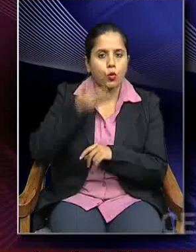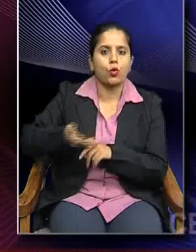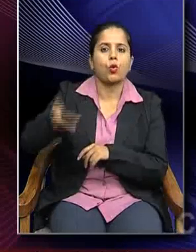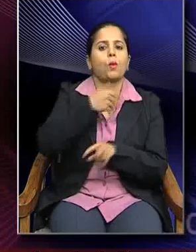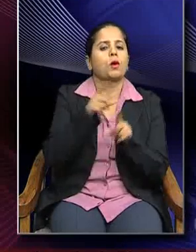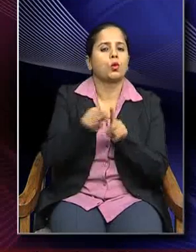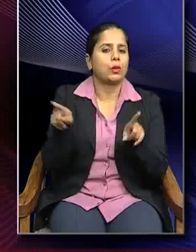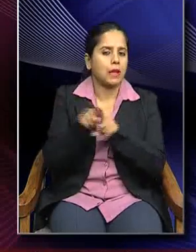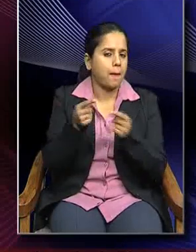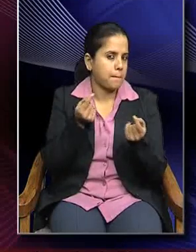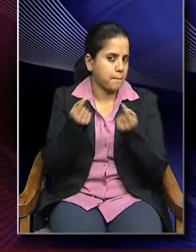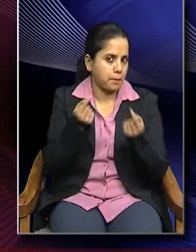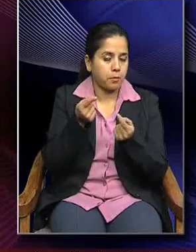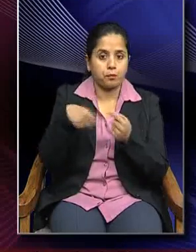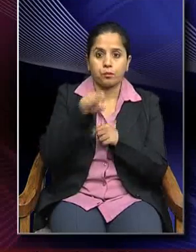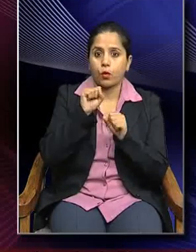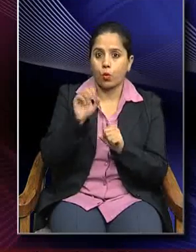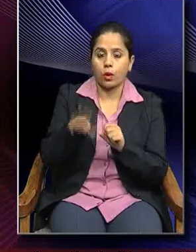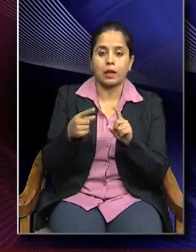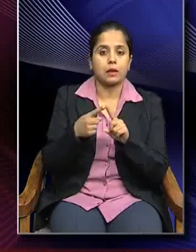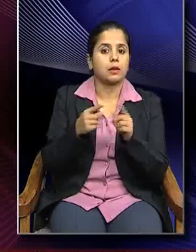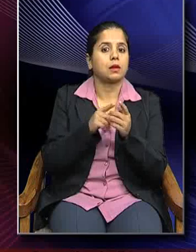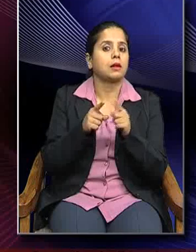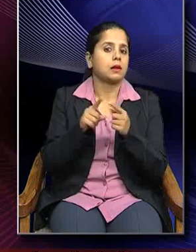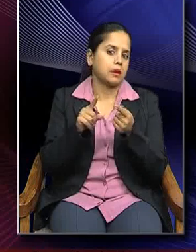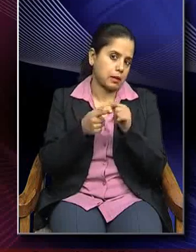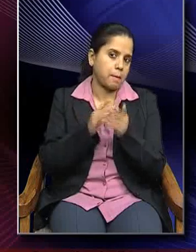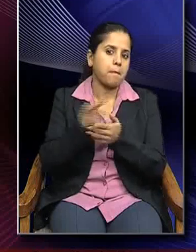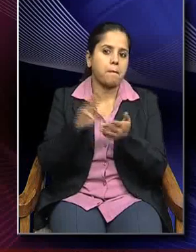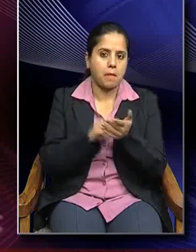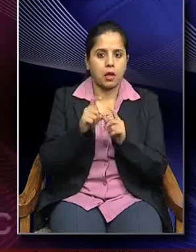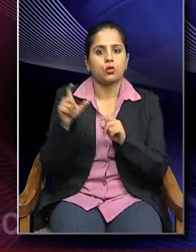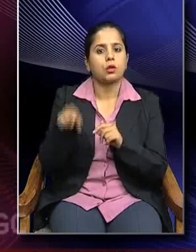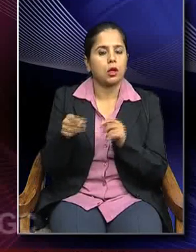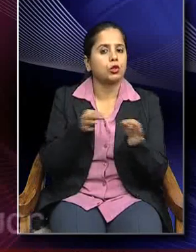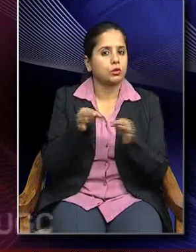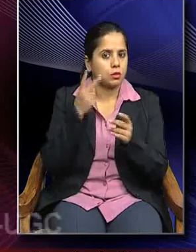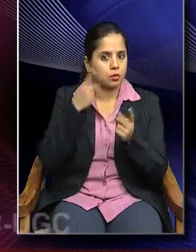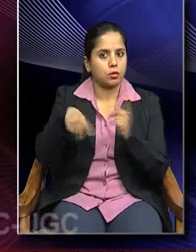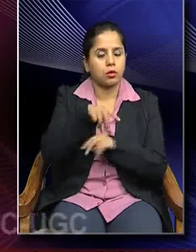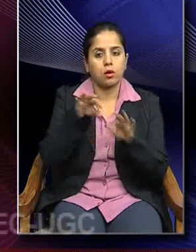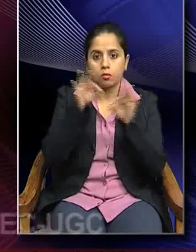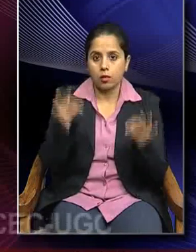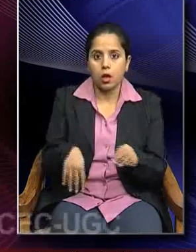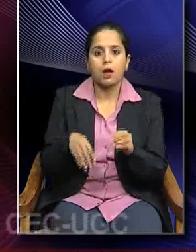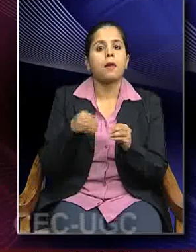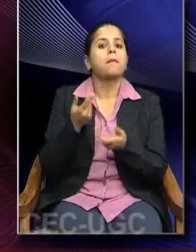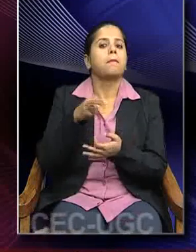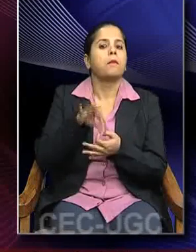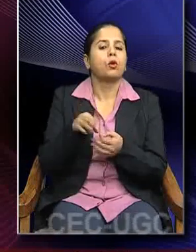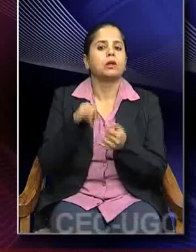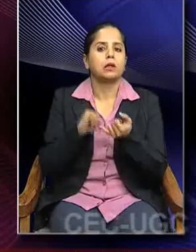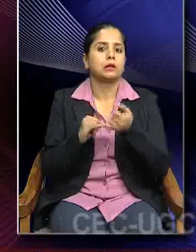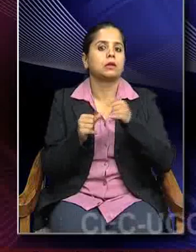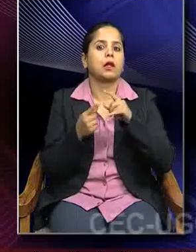It had its own thematic articulations. It had the form of Bodhisattva. So this